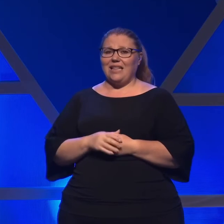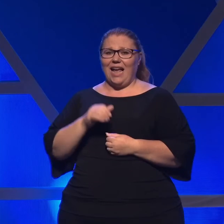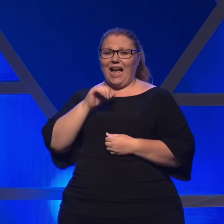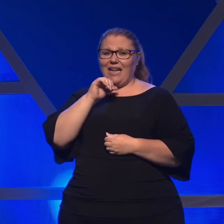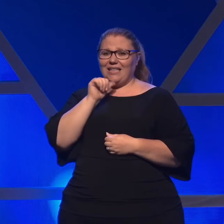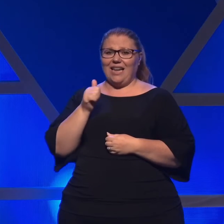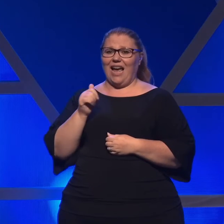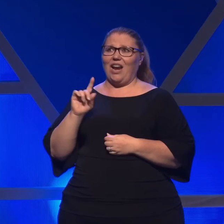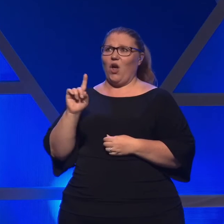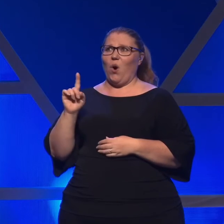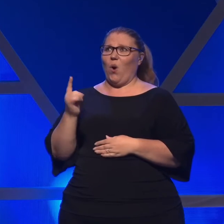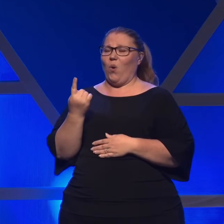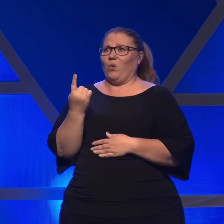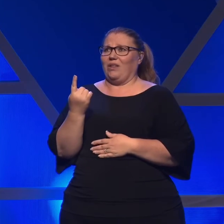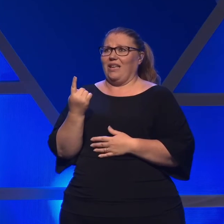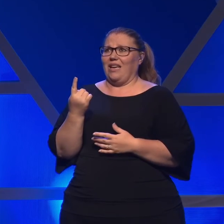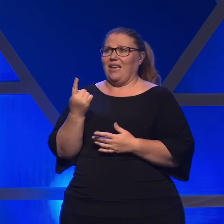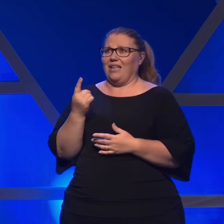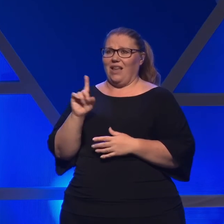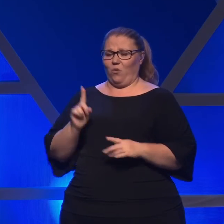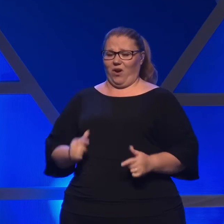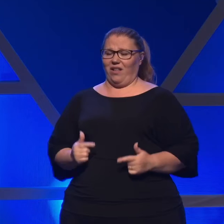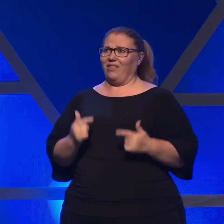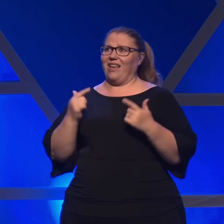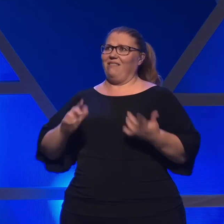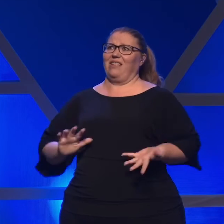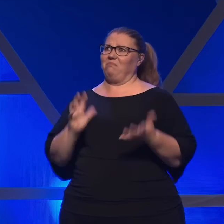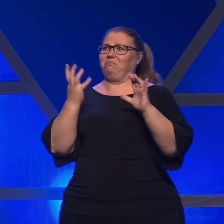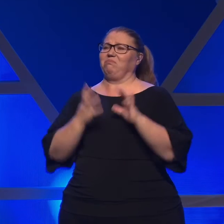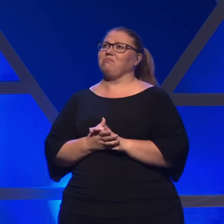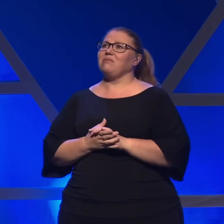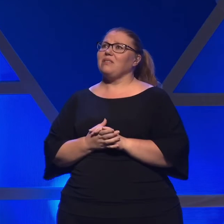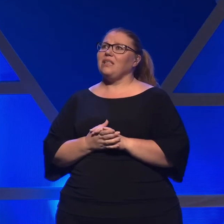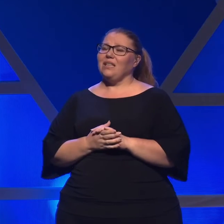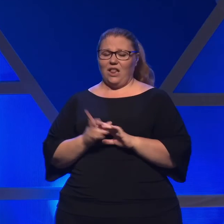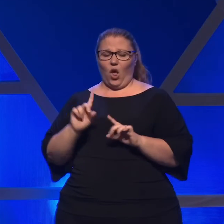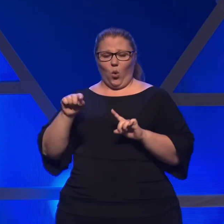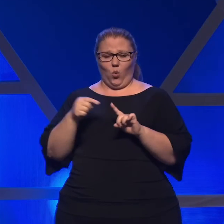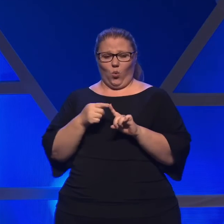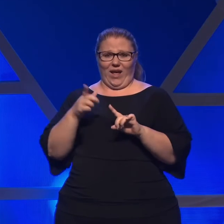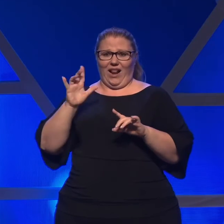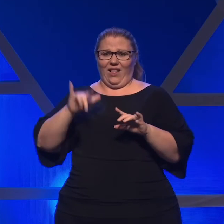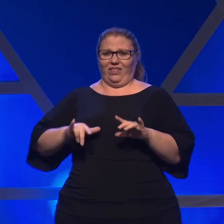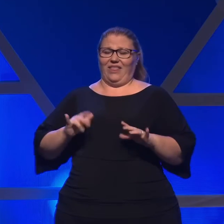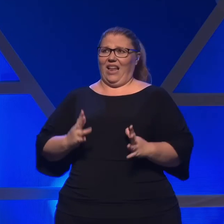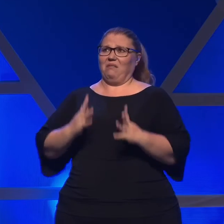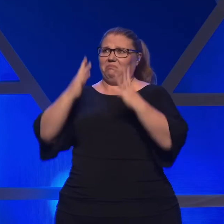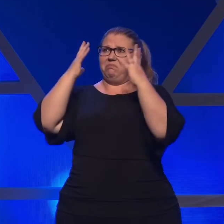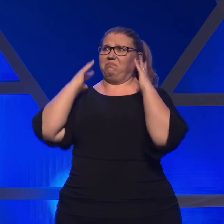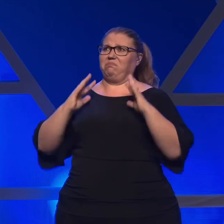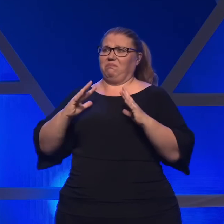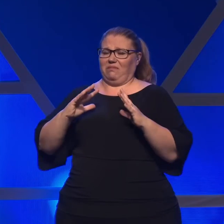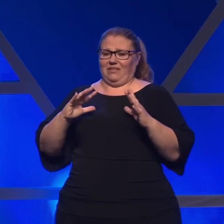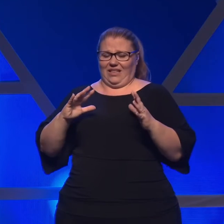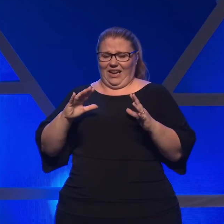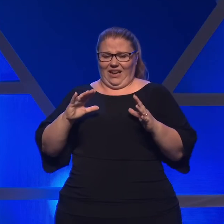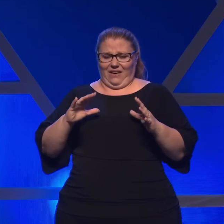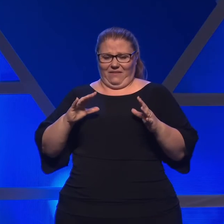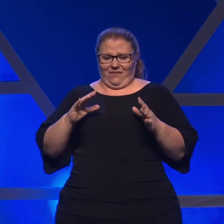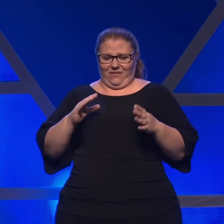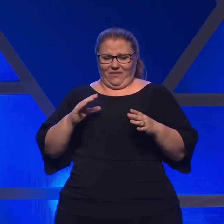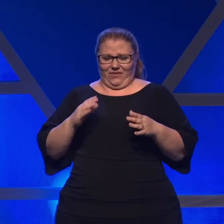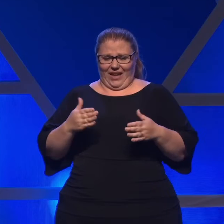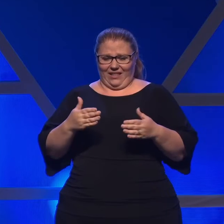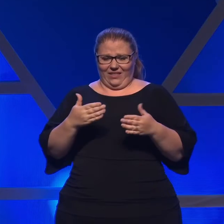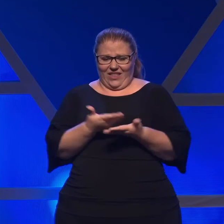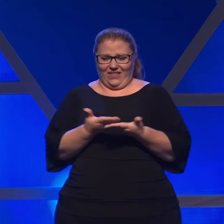domesticity that seems to be getting completely out of hand. Although when that avalanche of empty margarine tubs fell out on the cupboard onto my head,